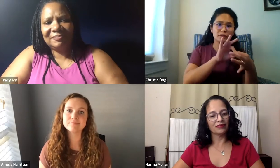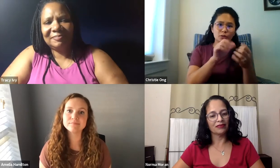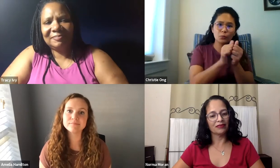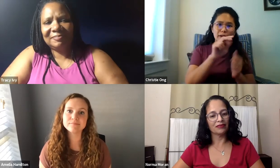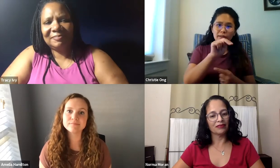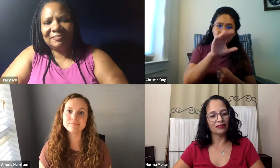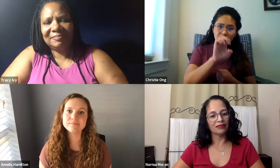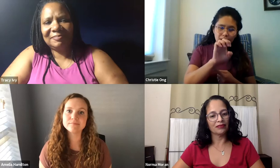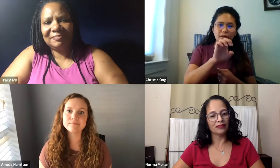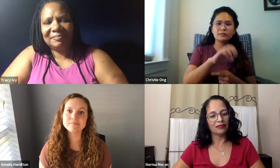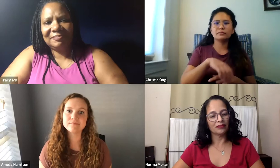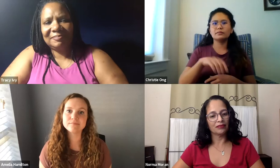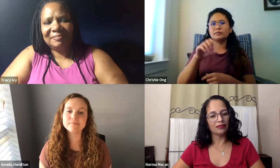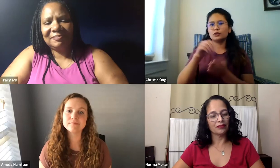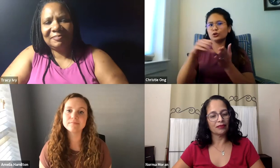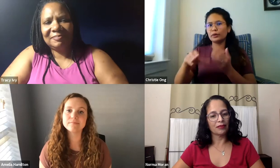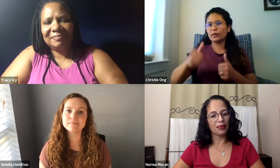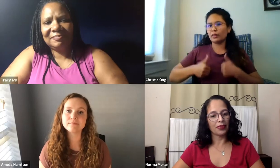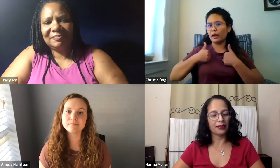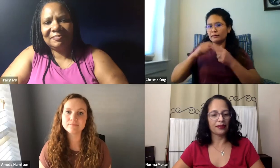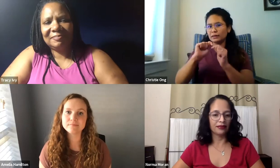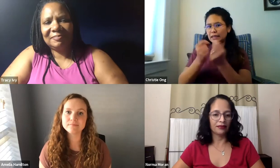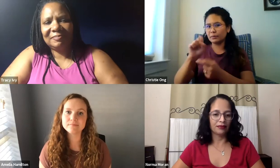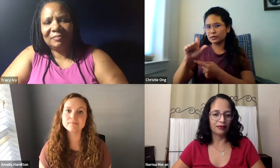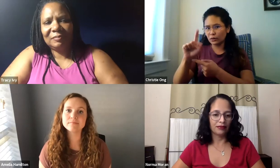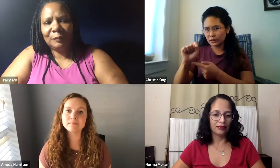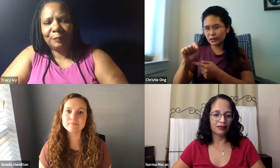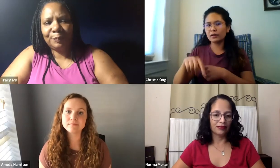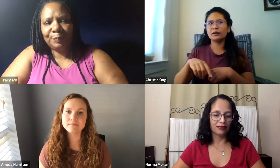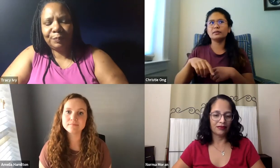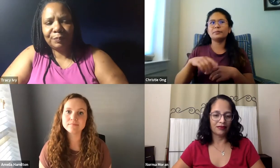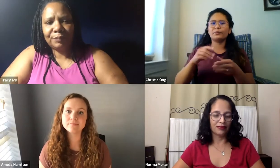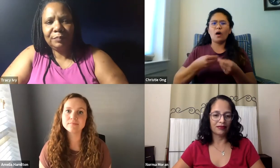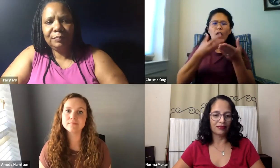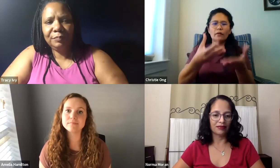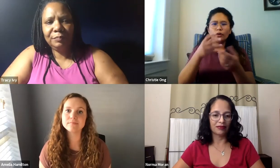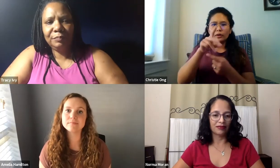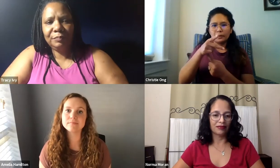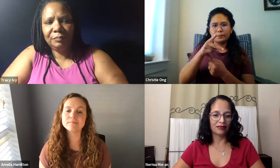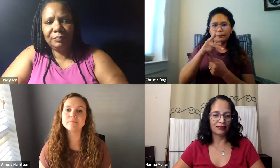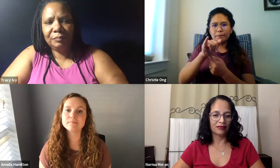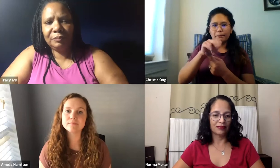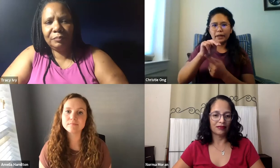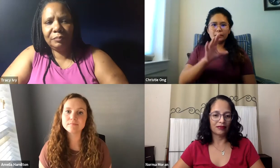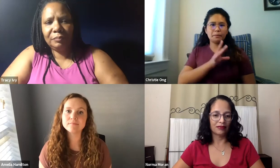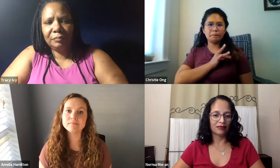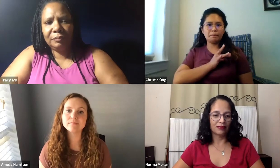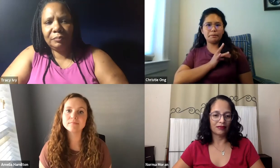And we work to develop relationships with the NCE, the Student Life Team, SLT, and